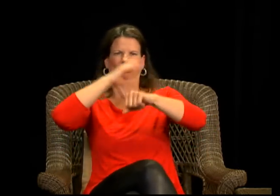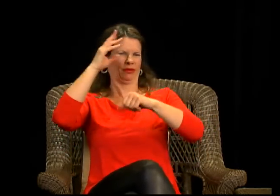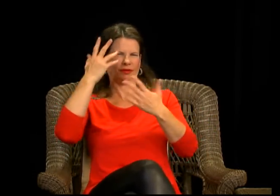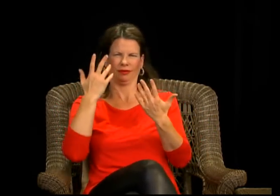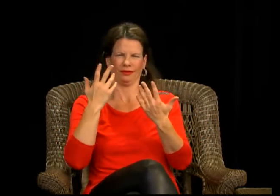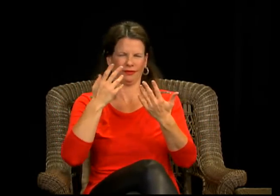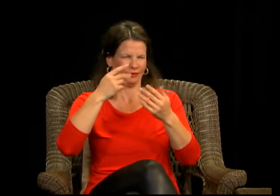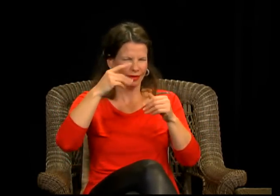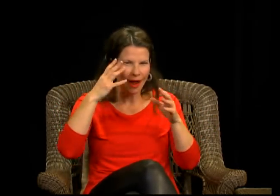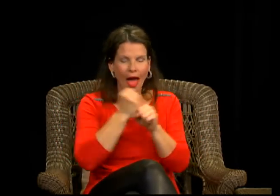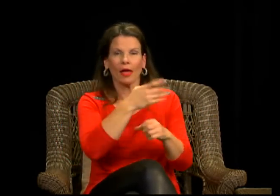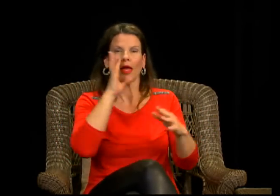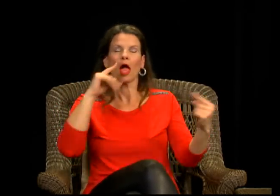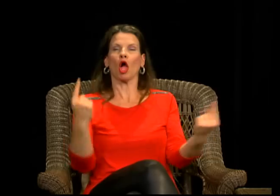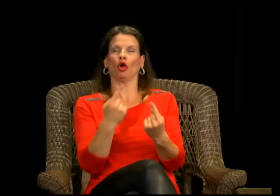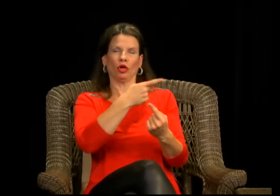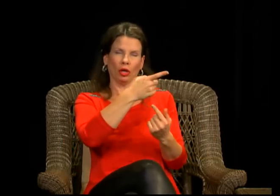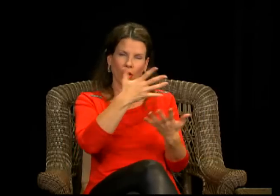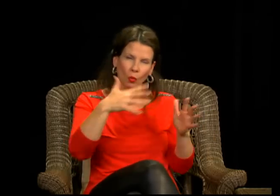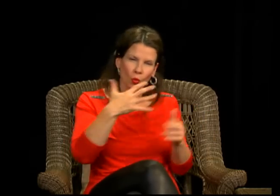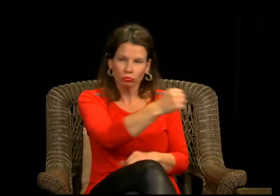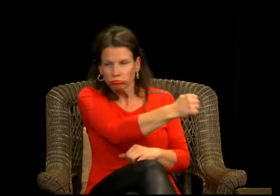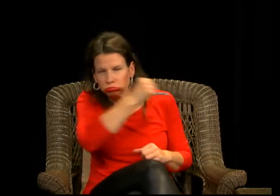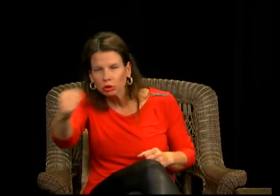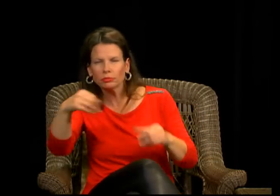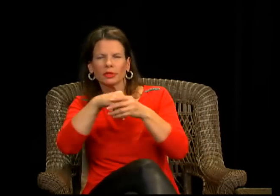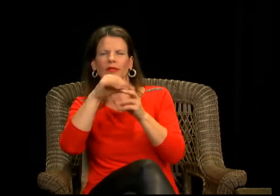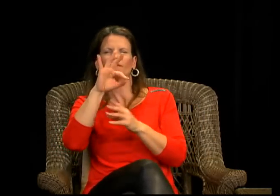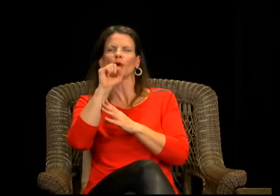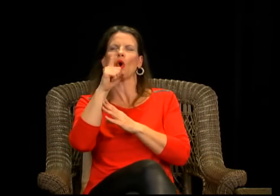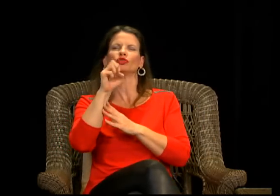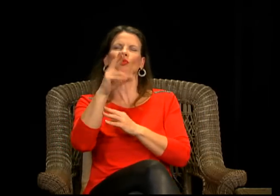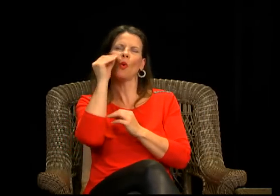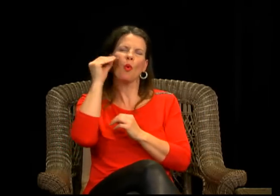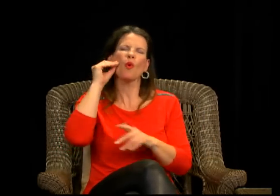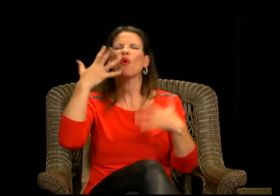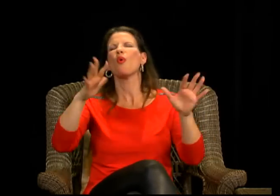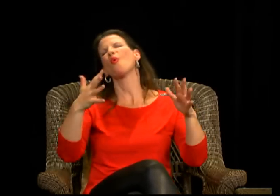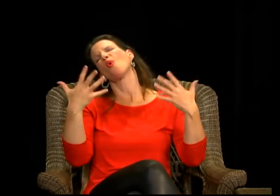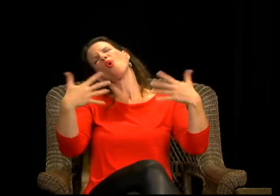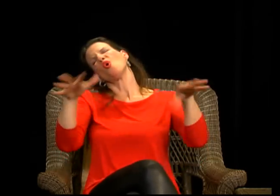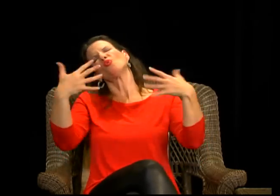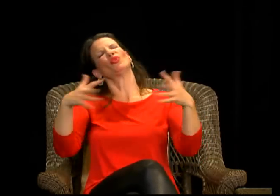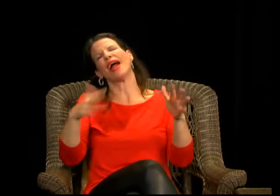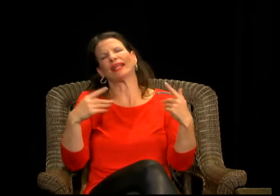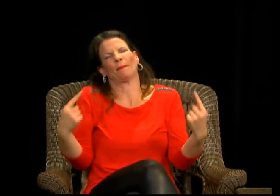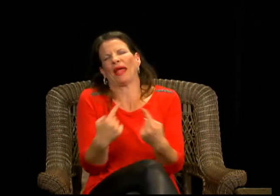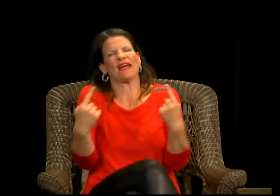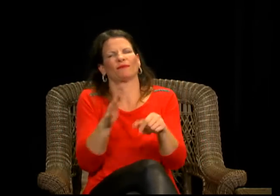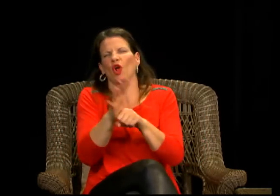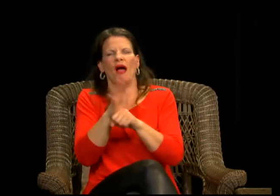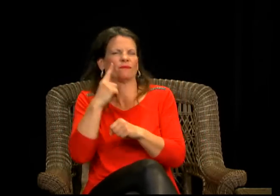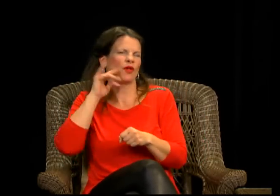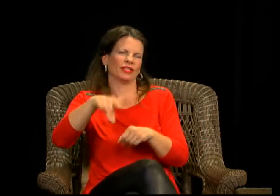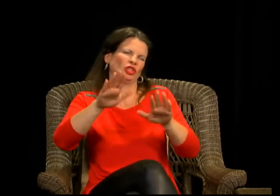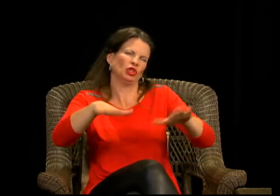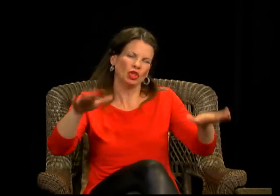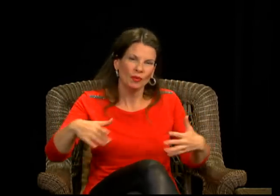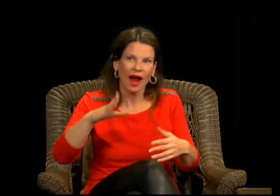paparazzi recognize her wherever she goes and try to take pictures and try to follow her. And it's